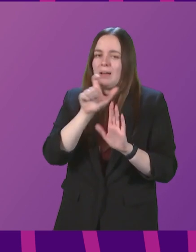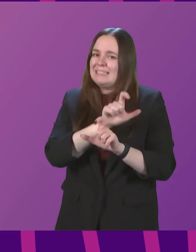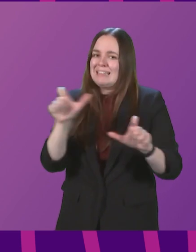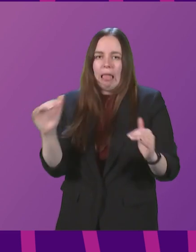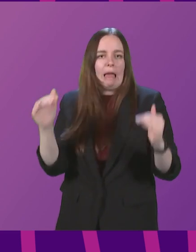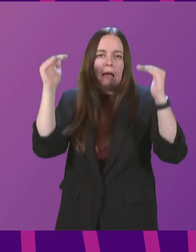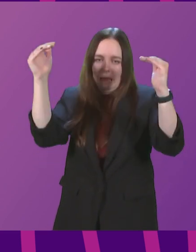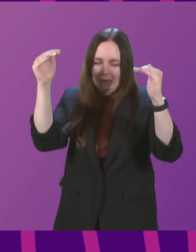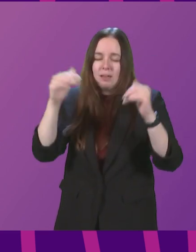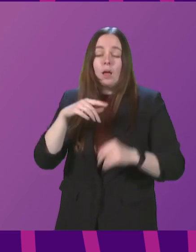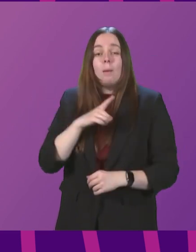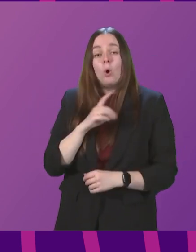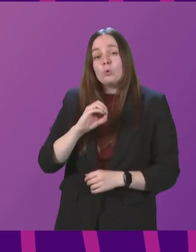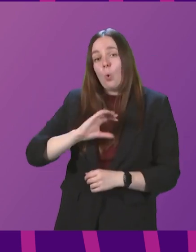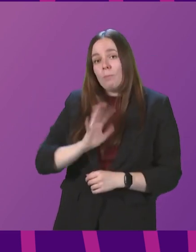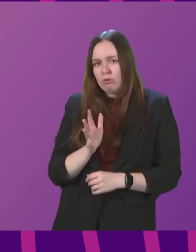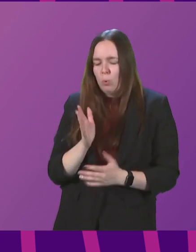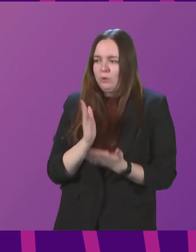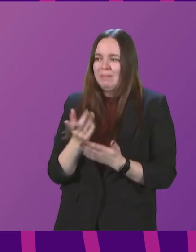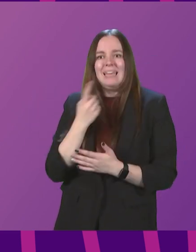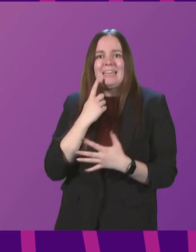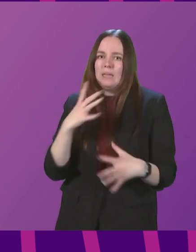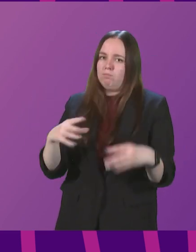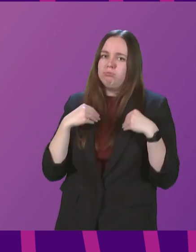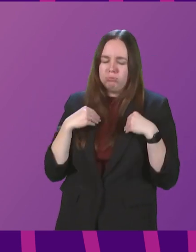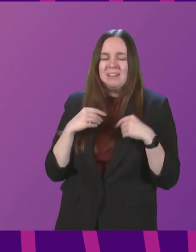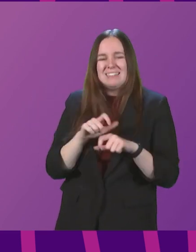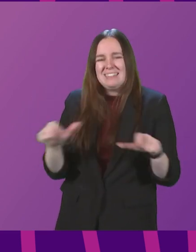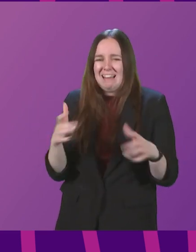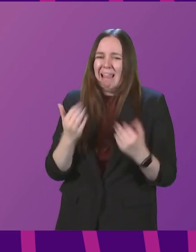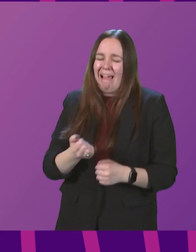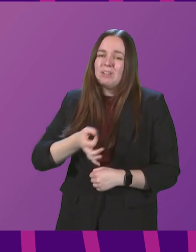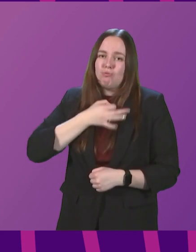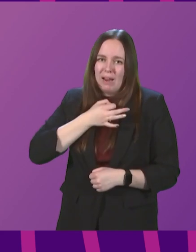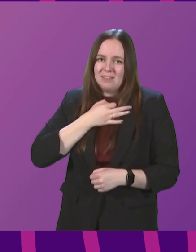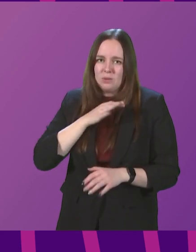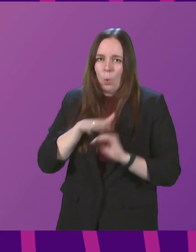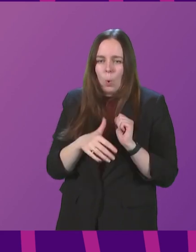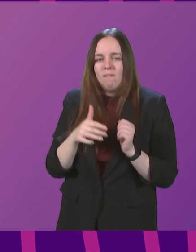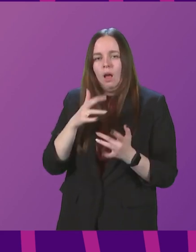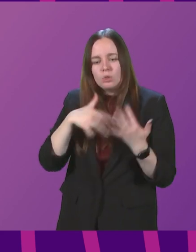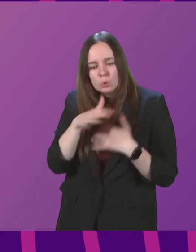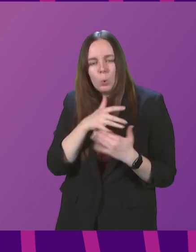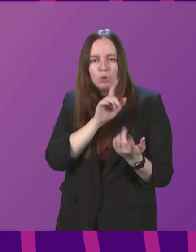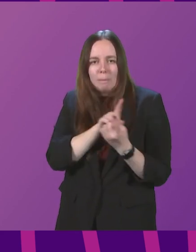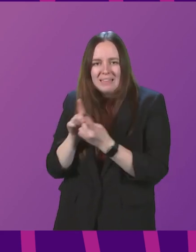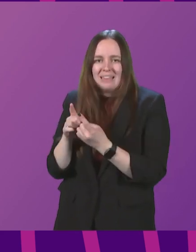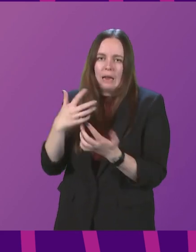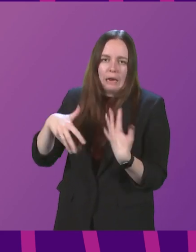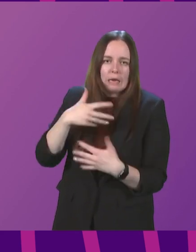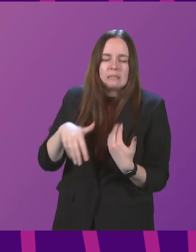And because Omicron is so infectious, there is still a significant risk attached to social meetings and interactions.